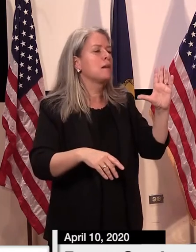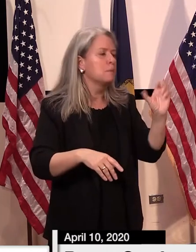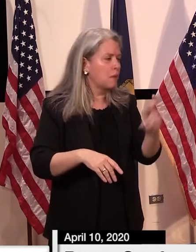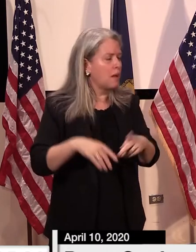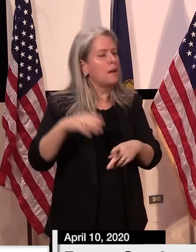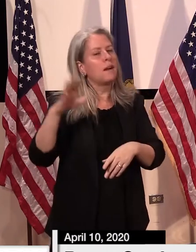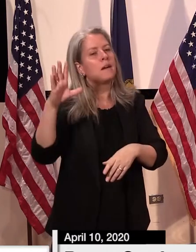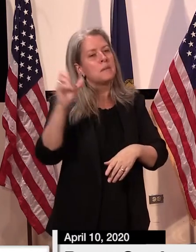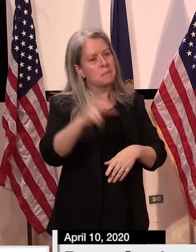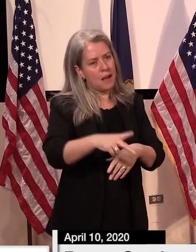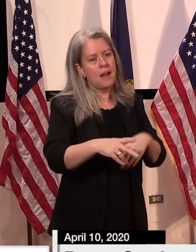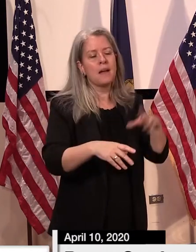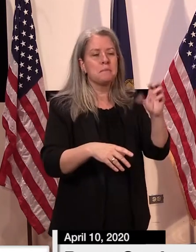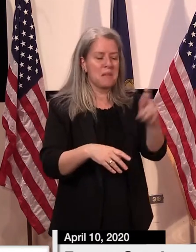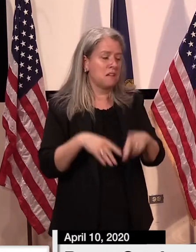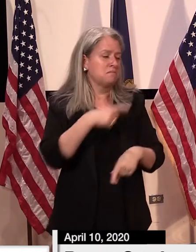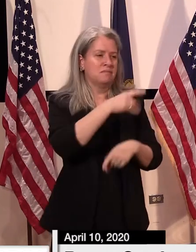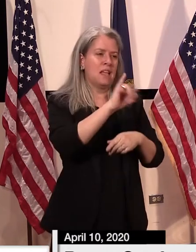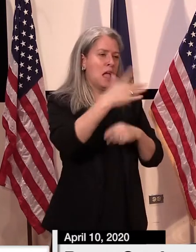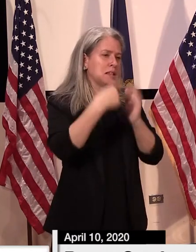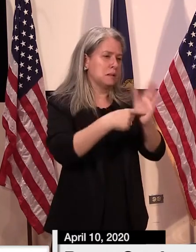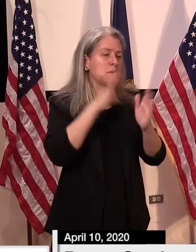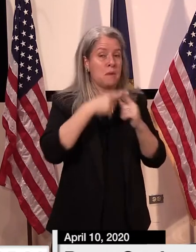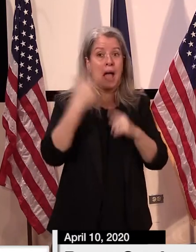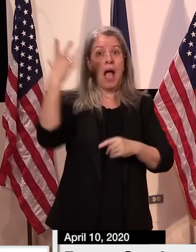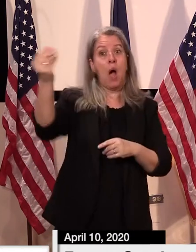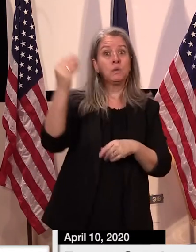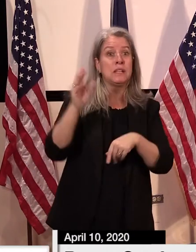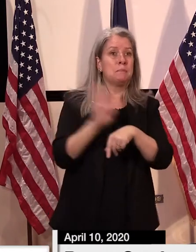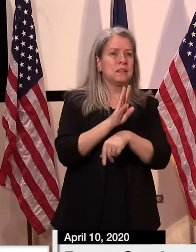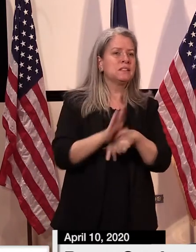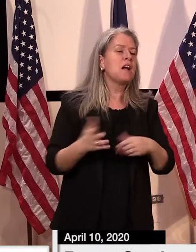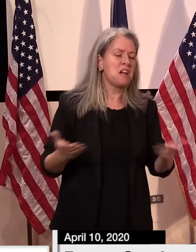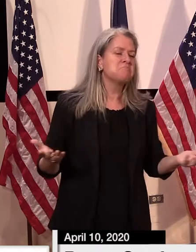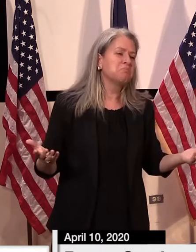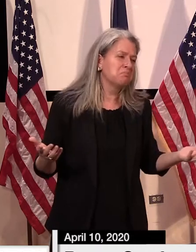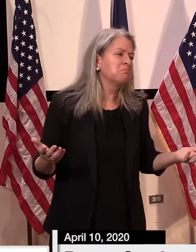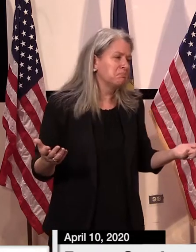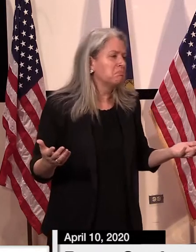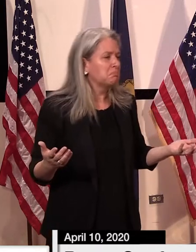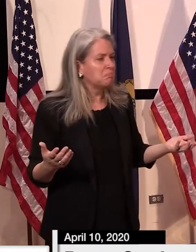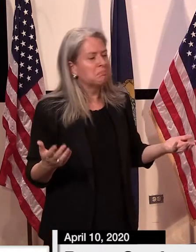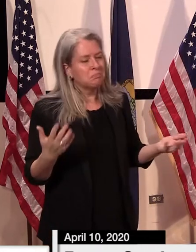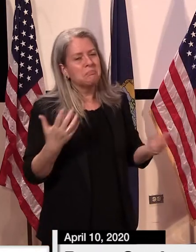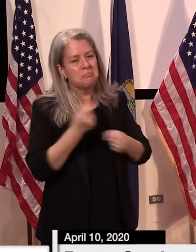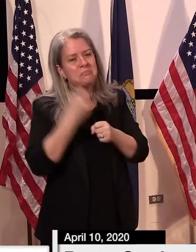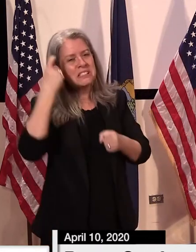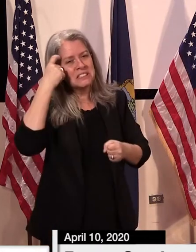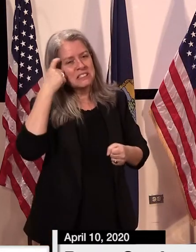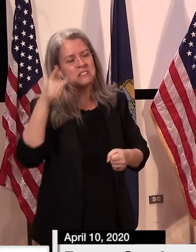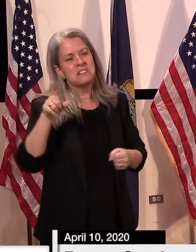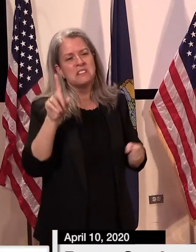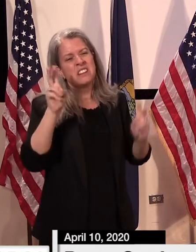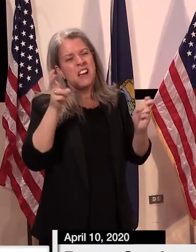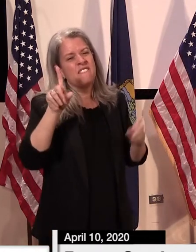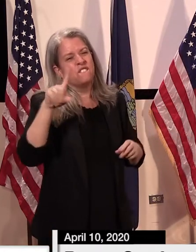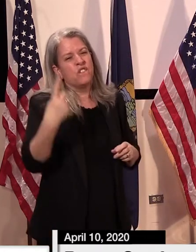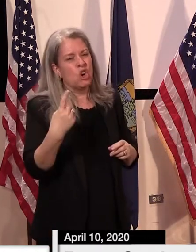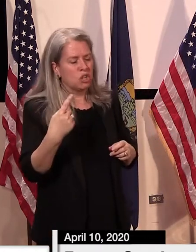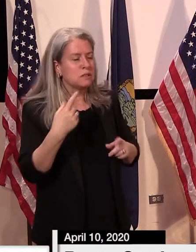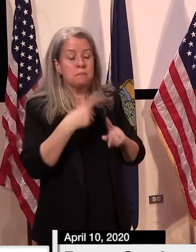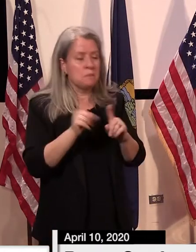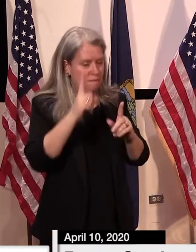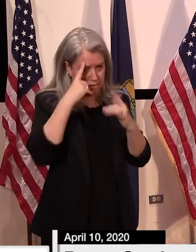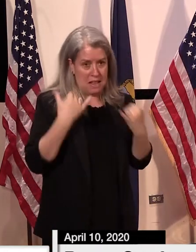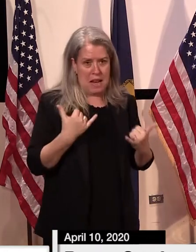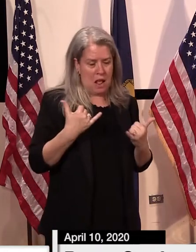probably those businesses outside would get the first attention, I would say. But we just